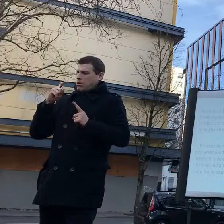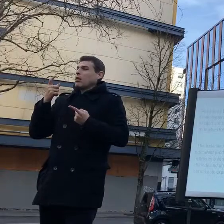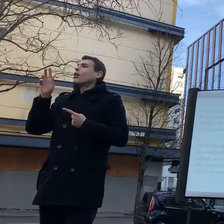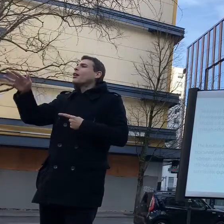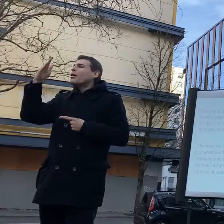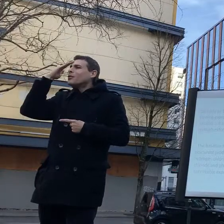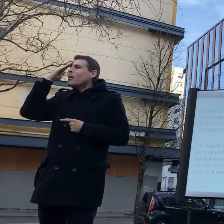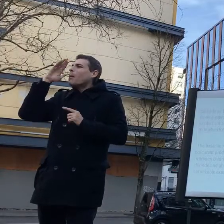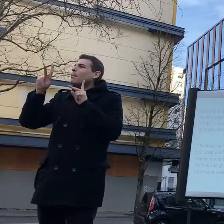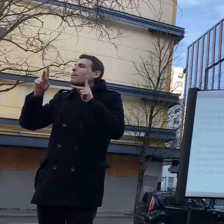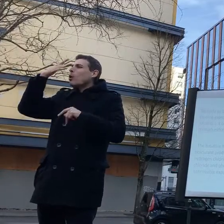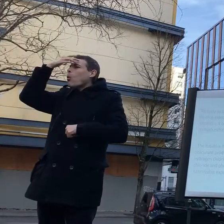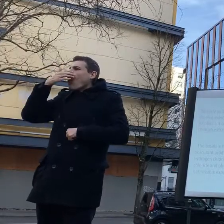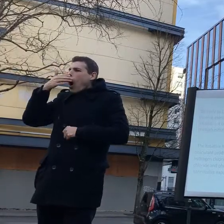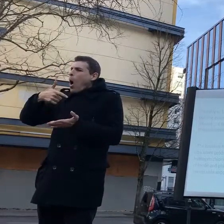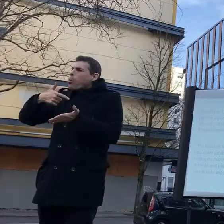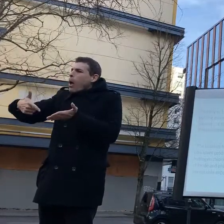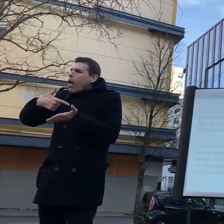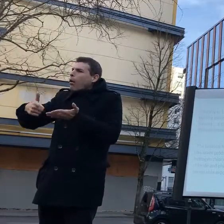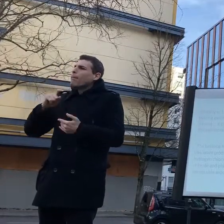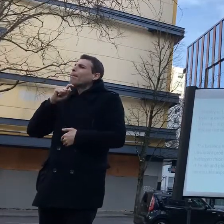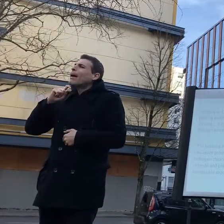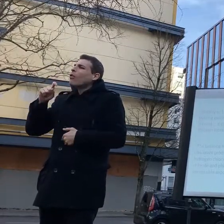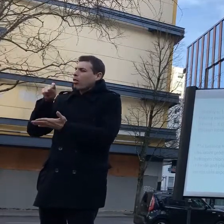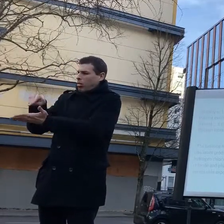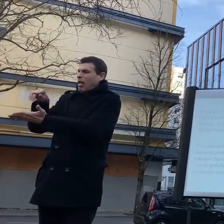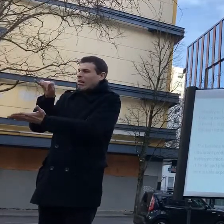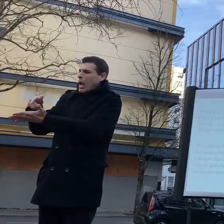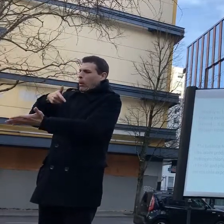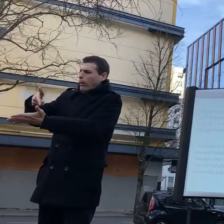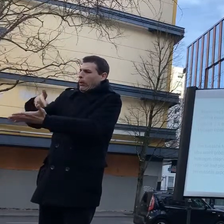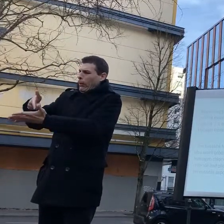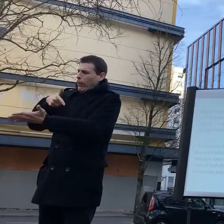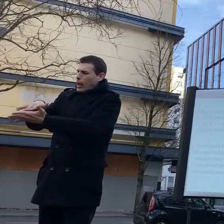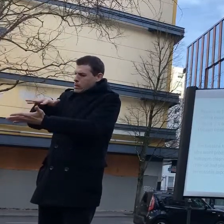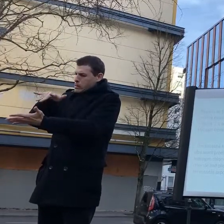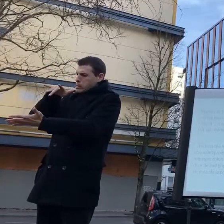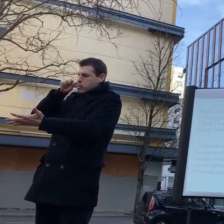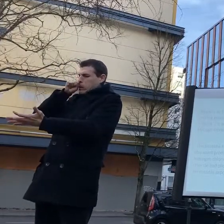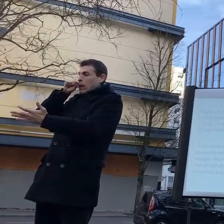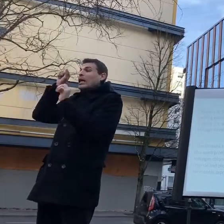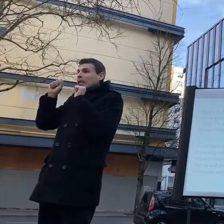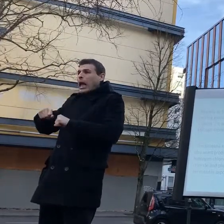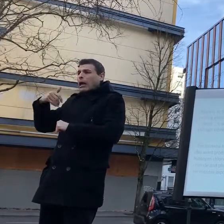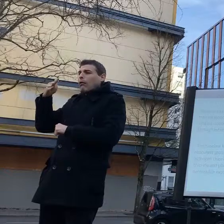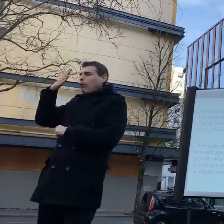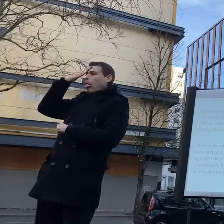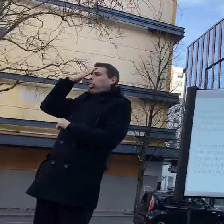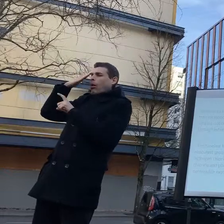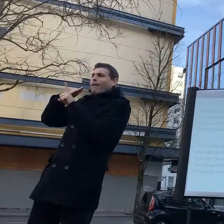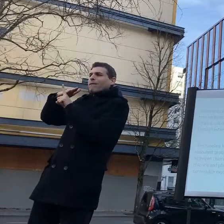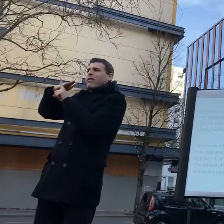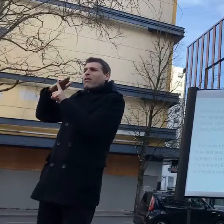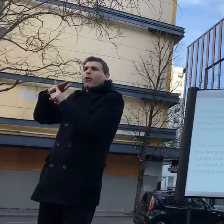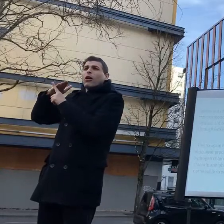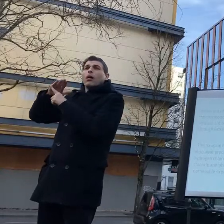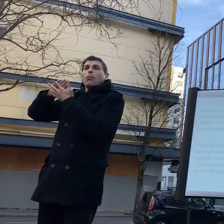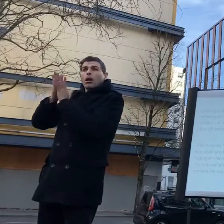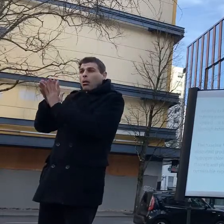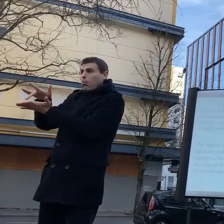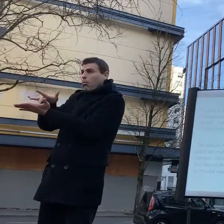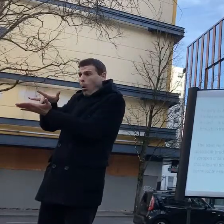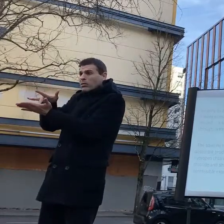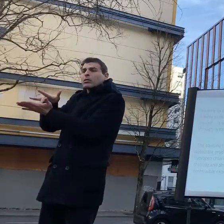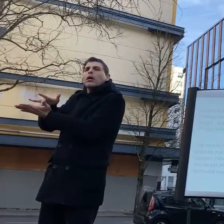is a story that i just recently found that allowed me more of an insight into the